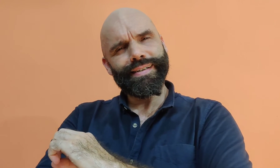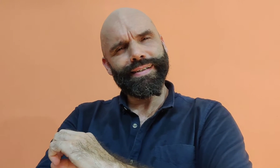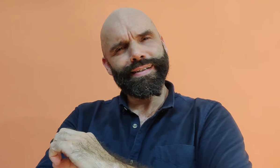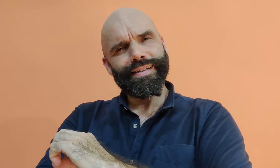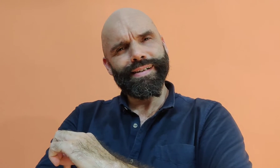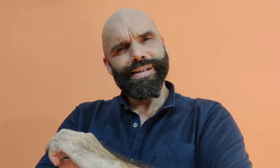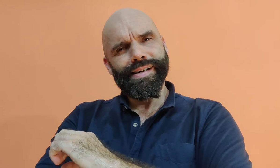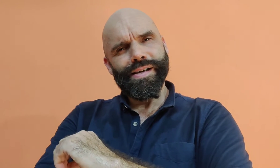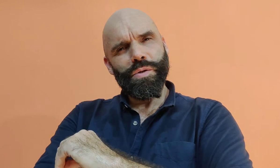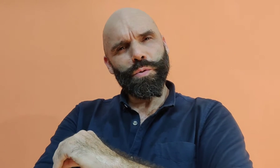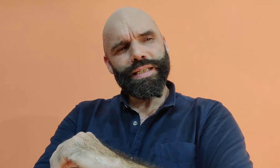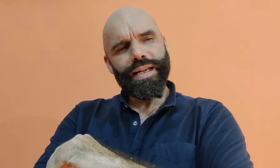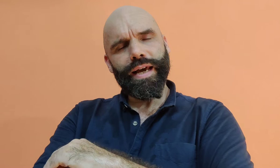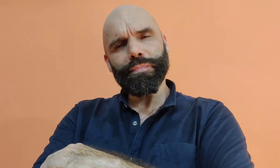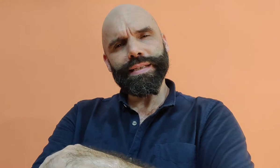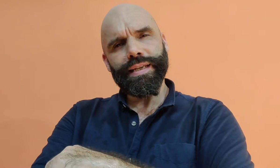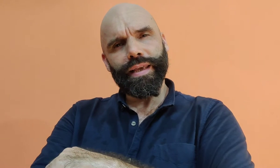But, he has two my life.